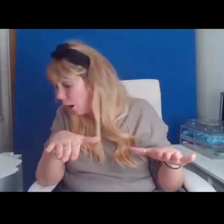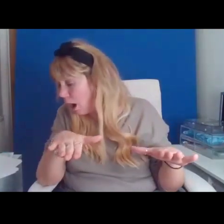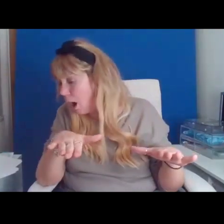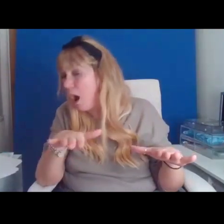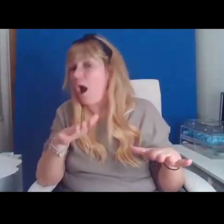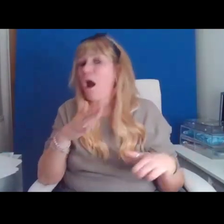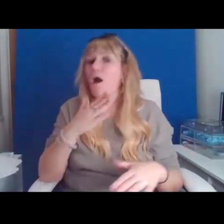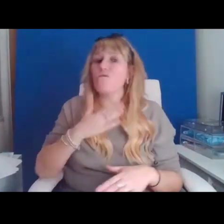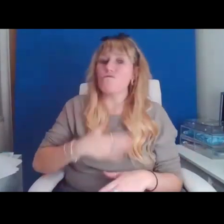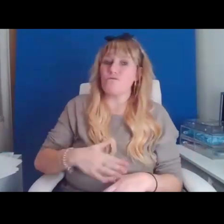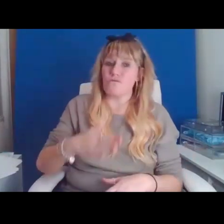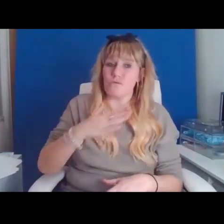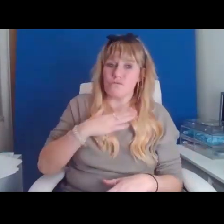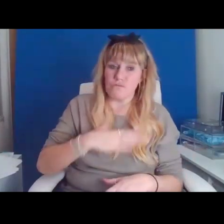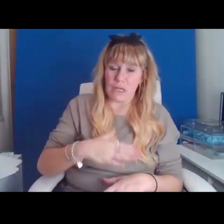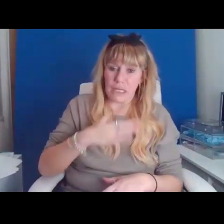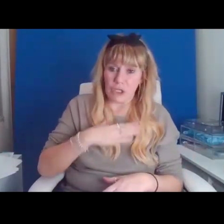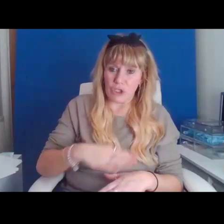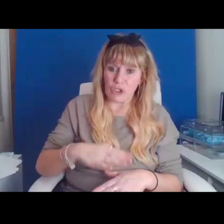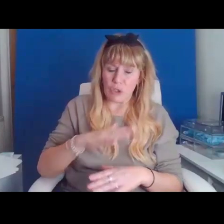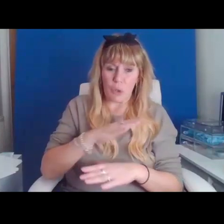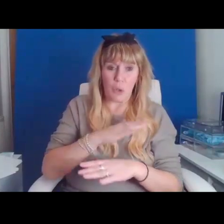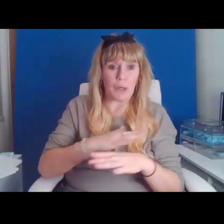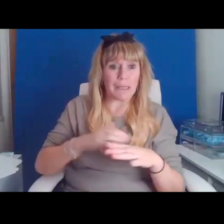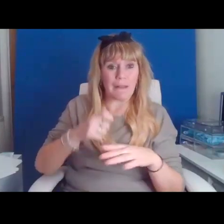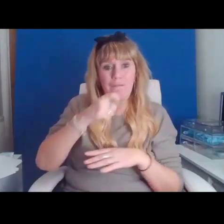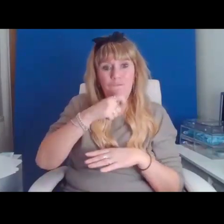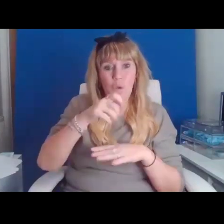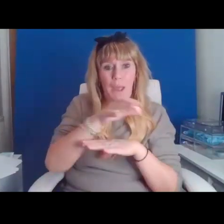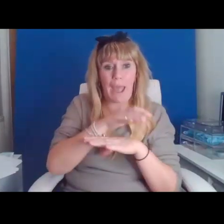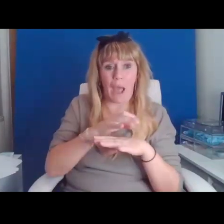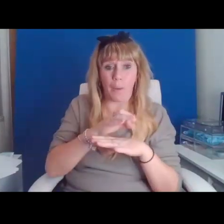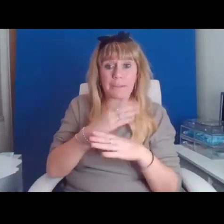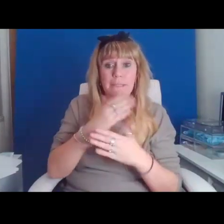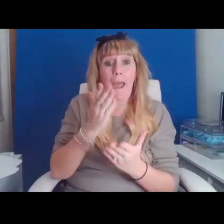the fog of the wee hours. I had only taken one.